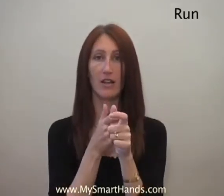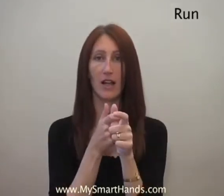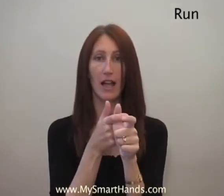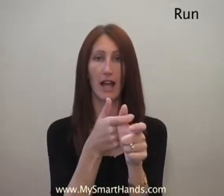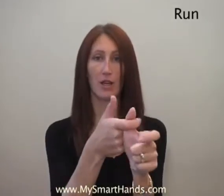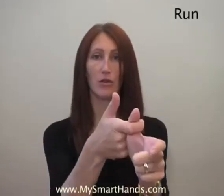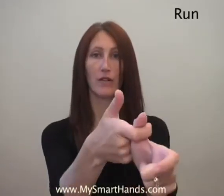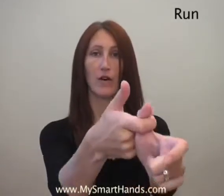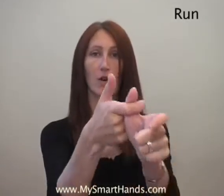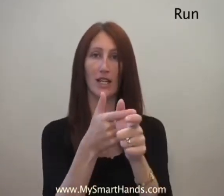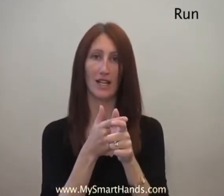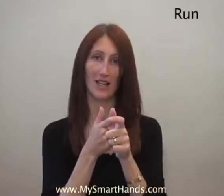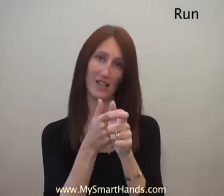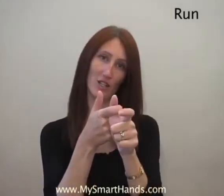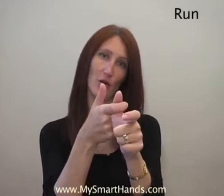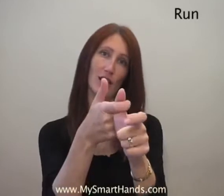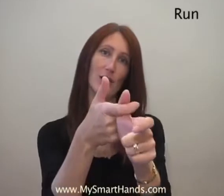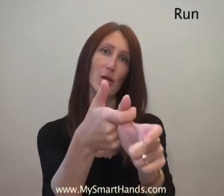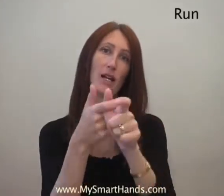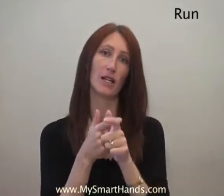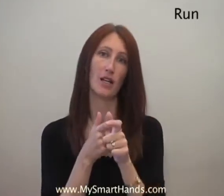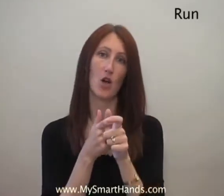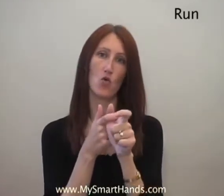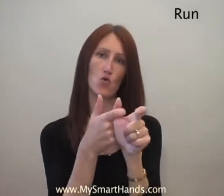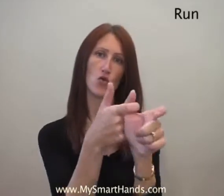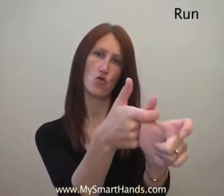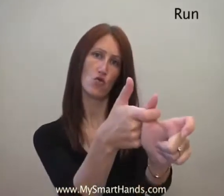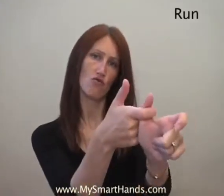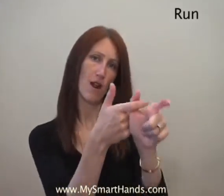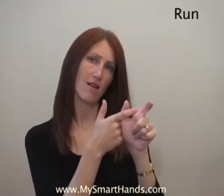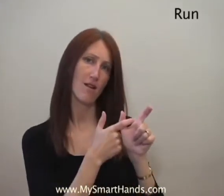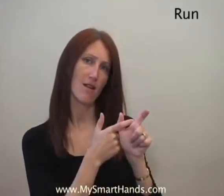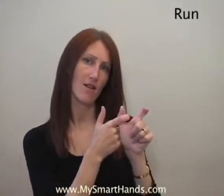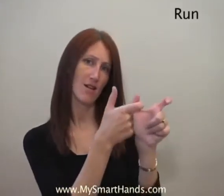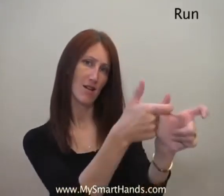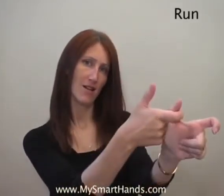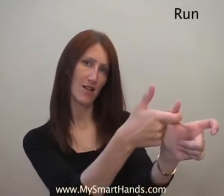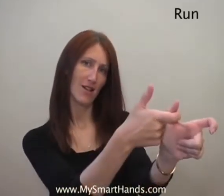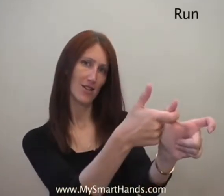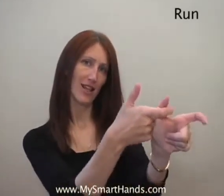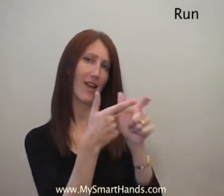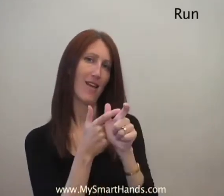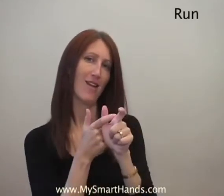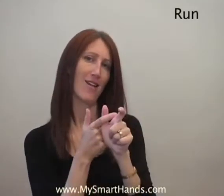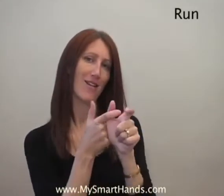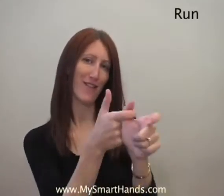and you move it forward. Showing somebody running. Run. Just like that. Run.